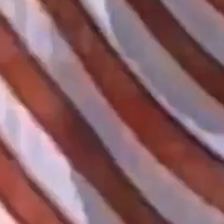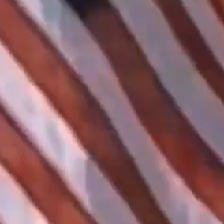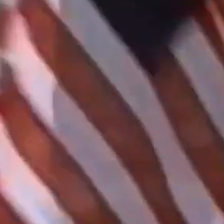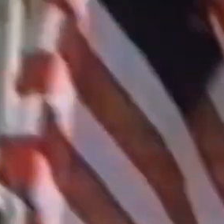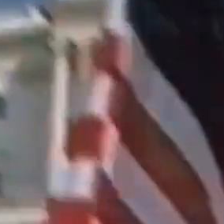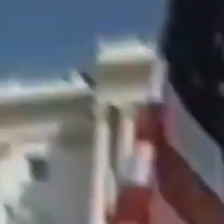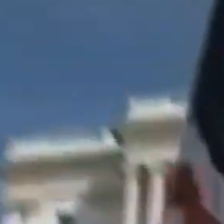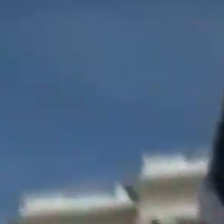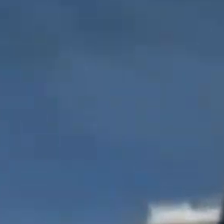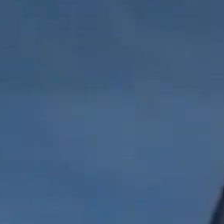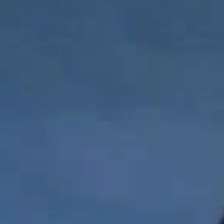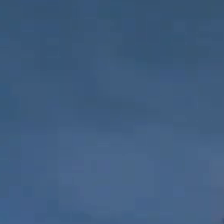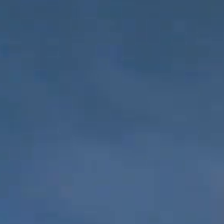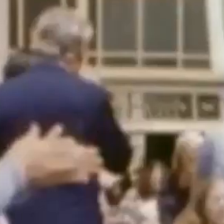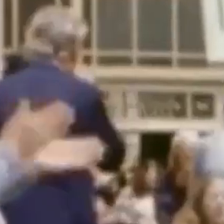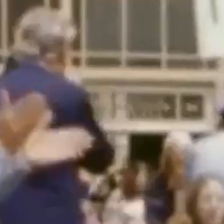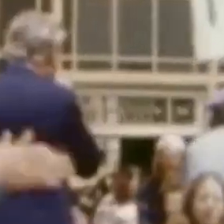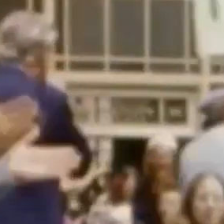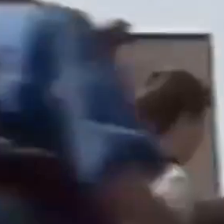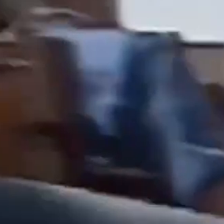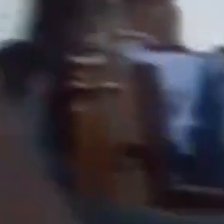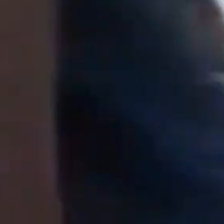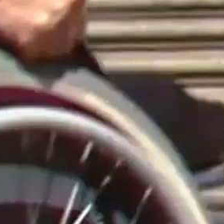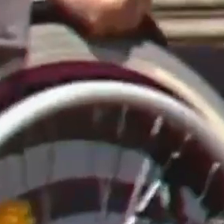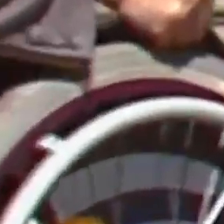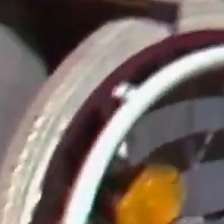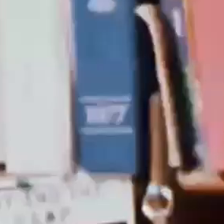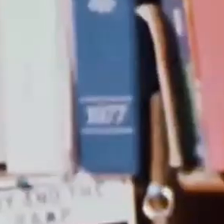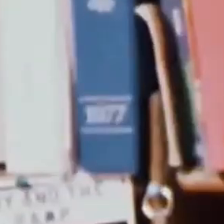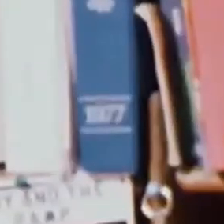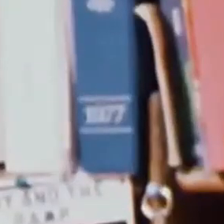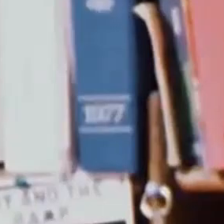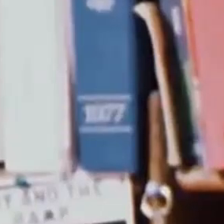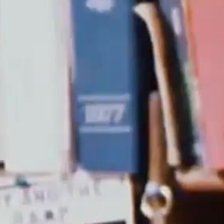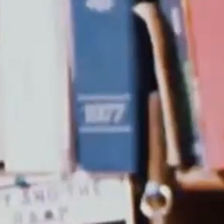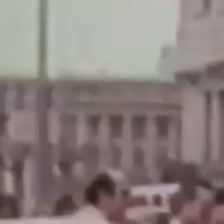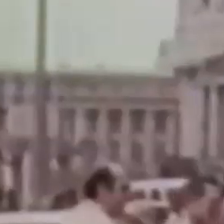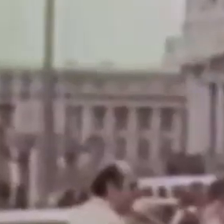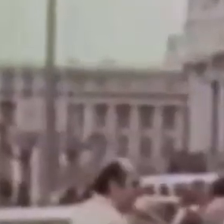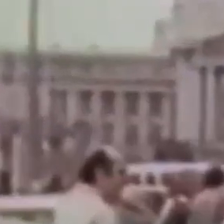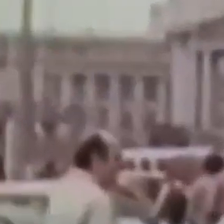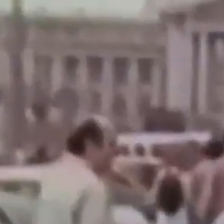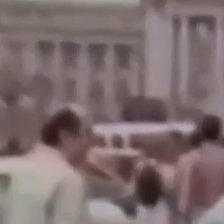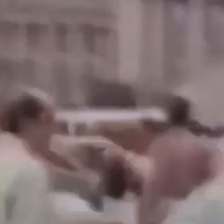If you don't demand what you believe in for yourself, you're not going to get it.